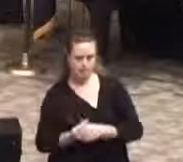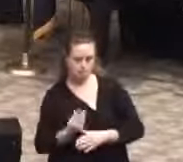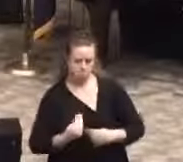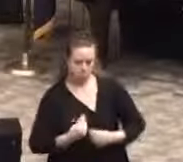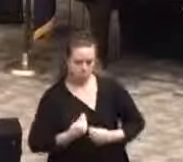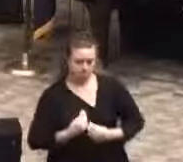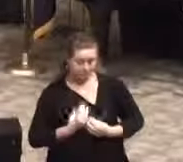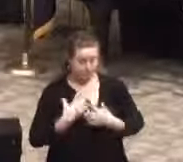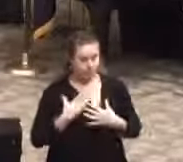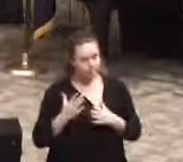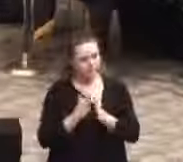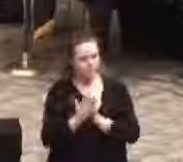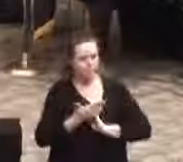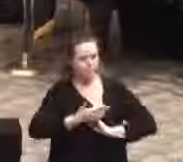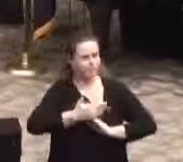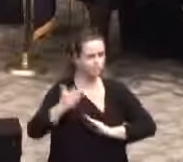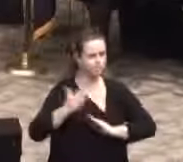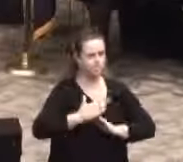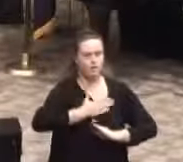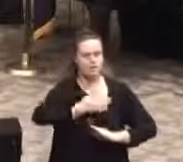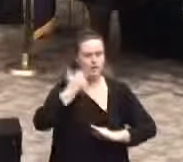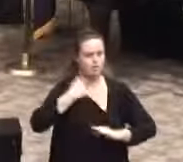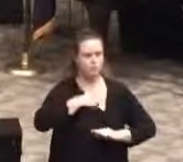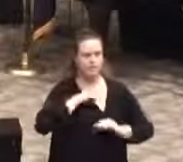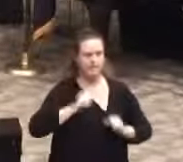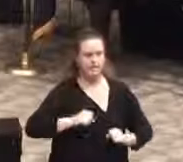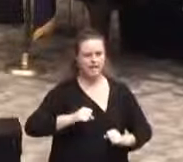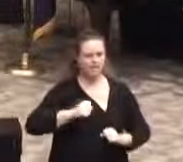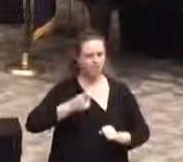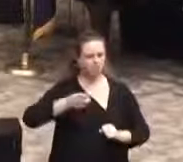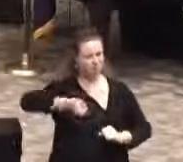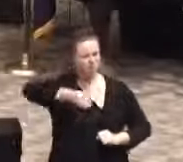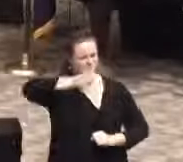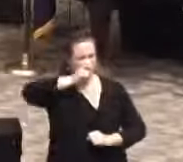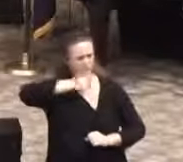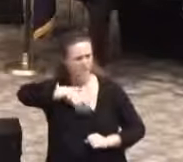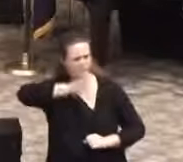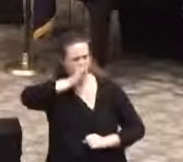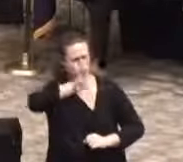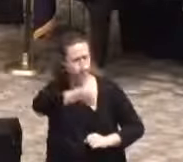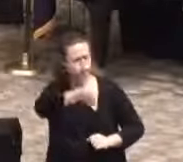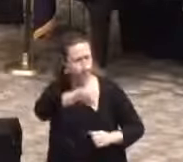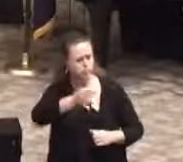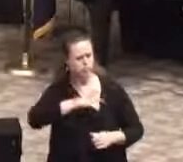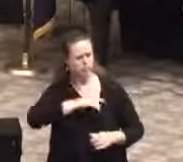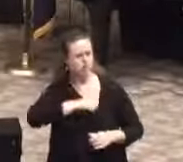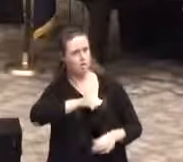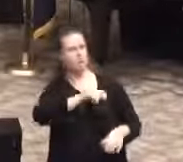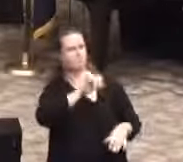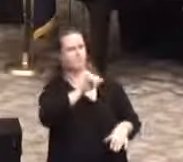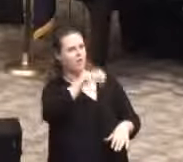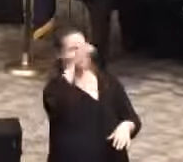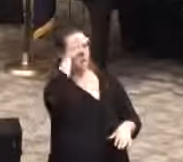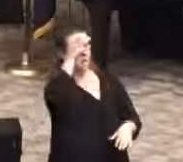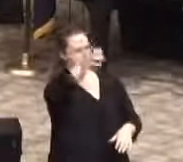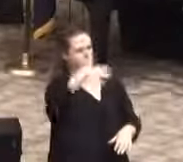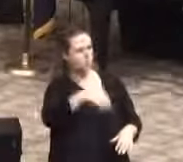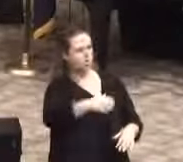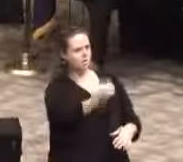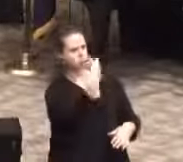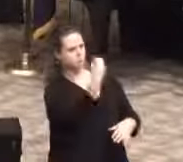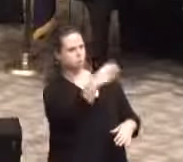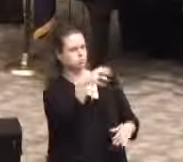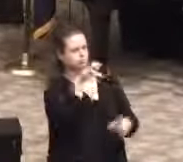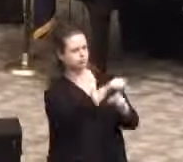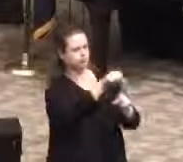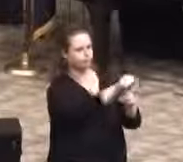best we can be. His stern attitude and bluntness about the profession helped us grasp the concepts and understand what we